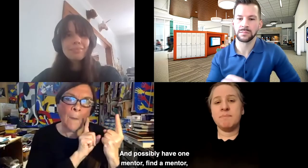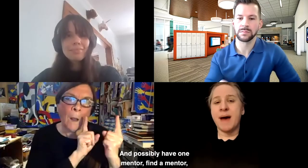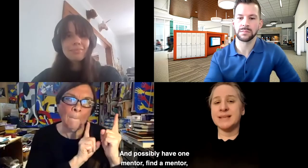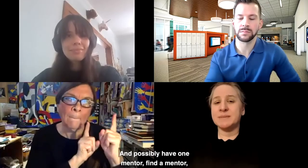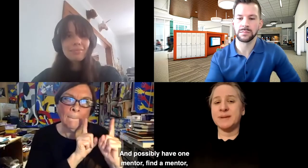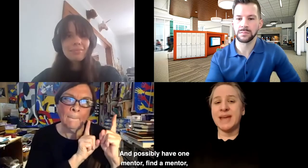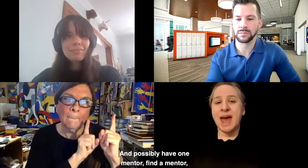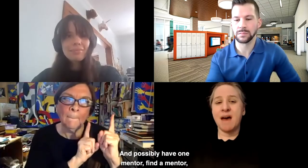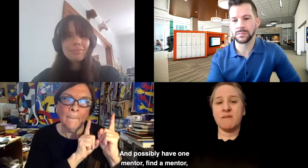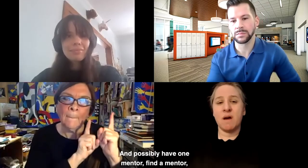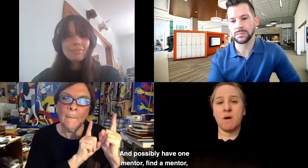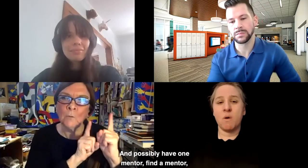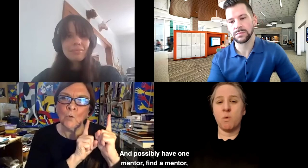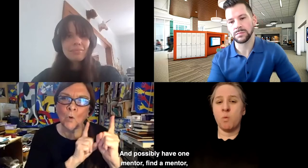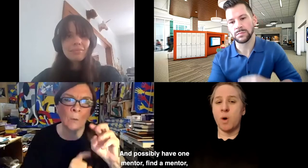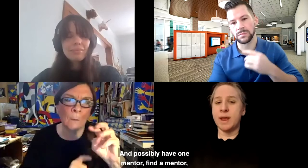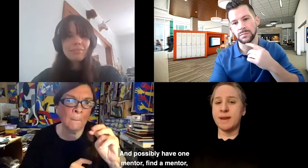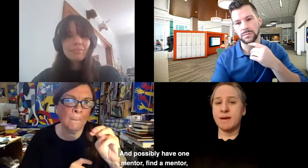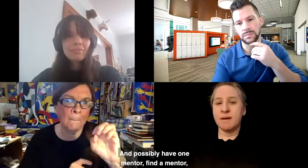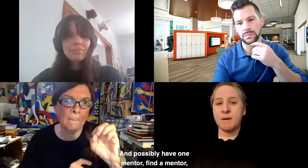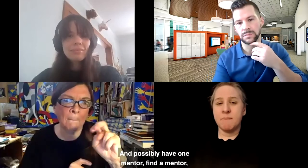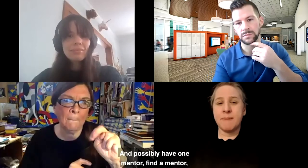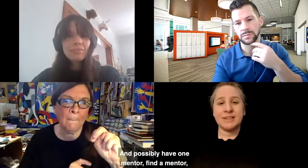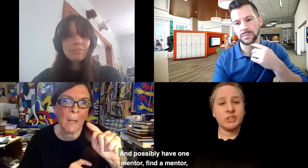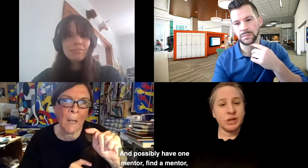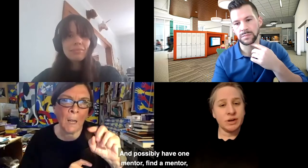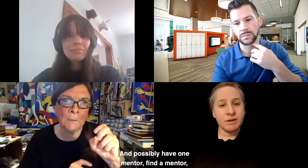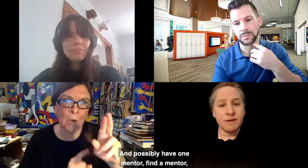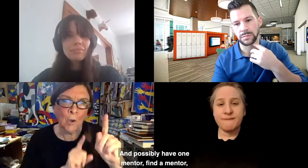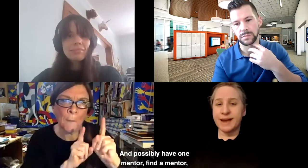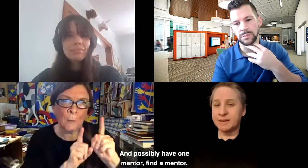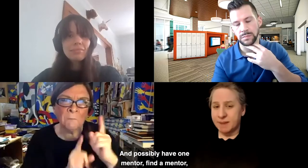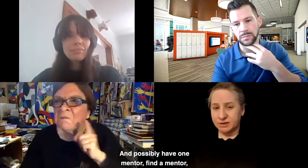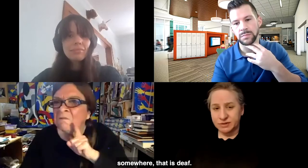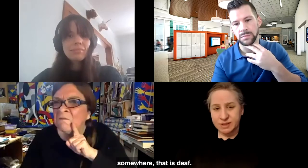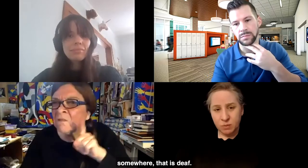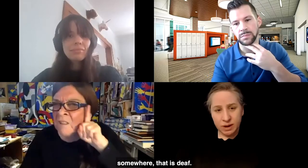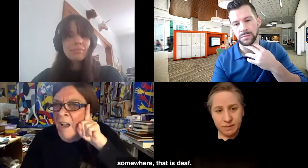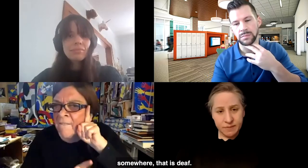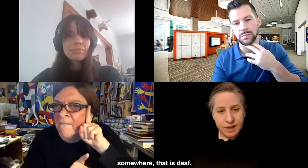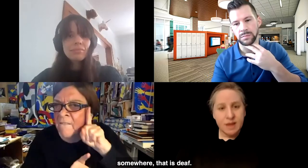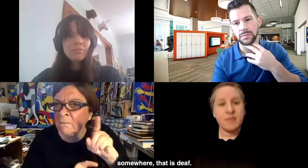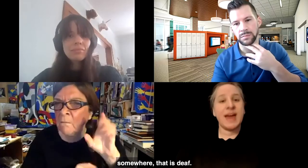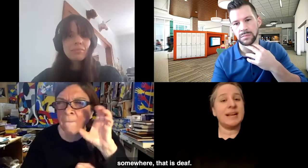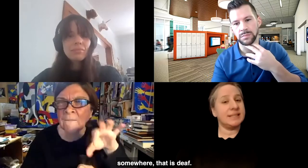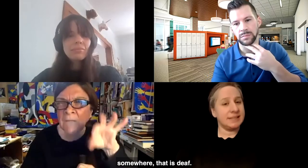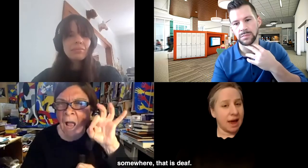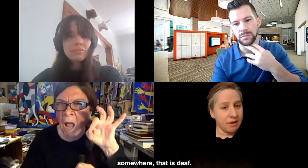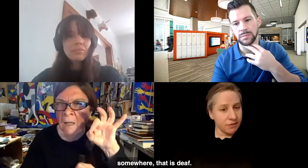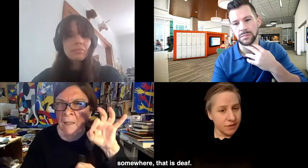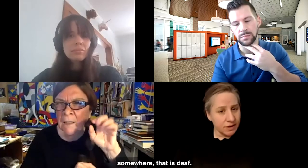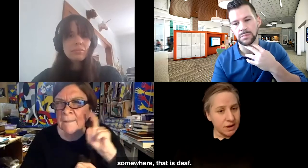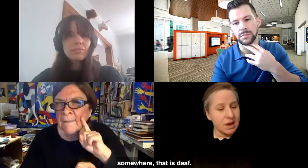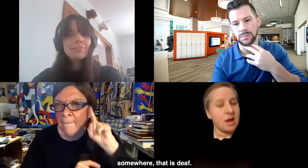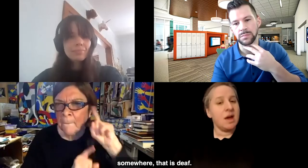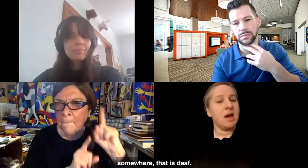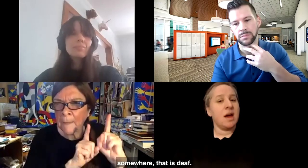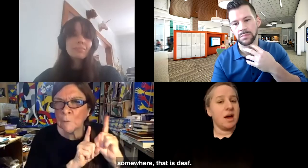And possibly have one mentor. Find a mentor somewhere that is deaf.